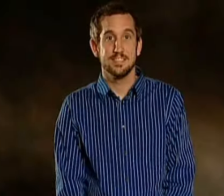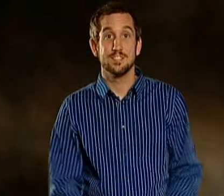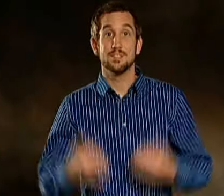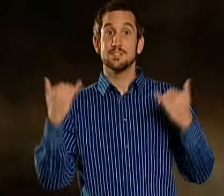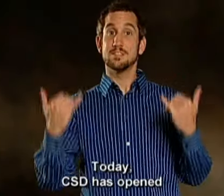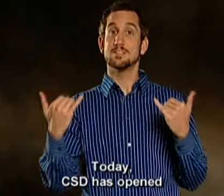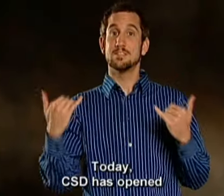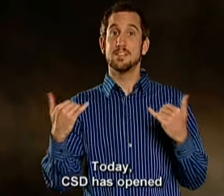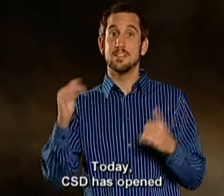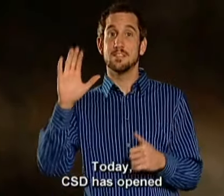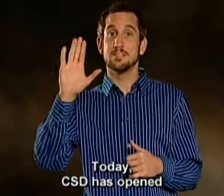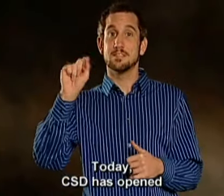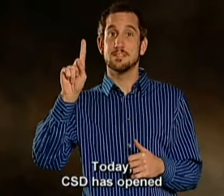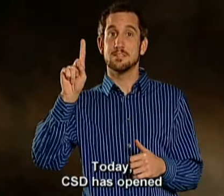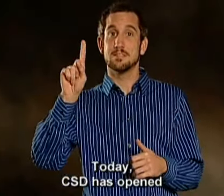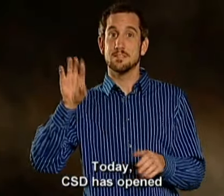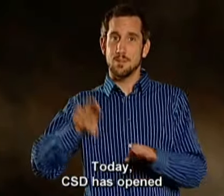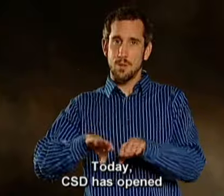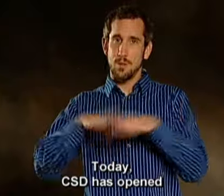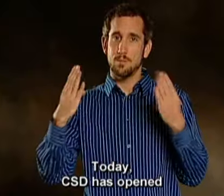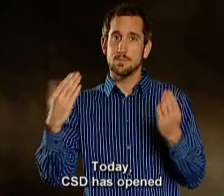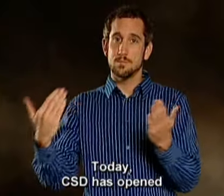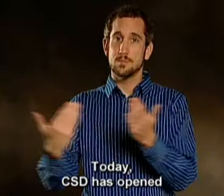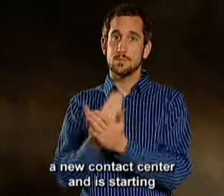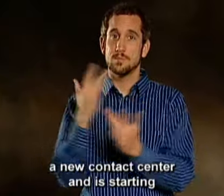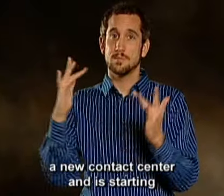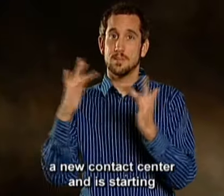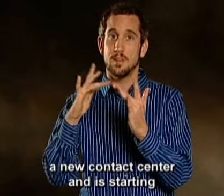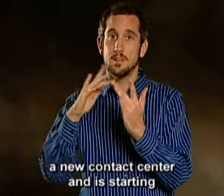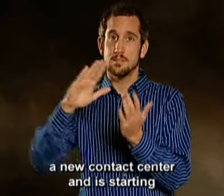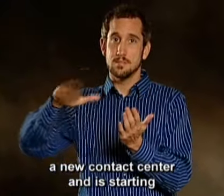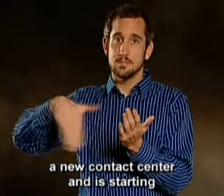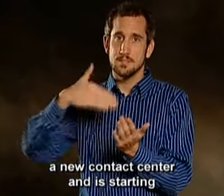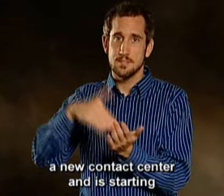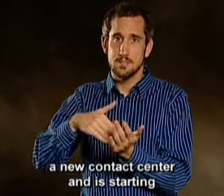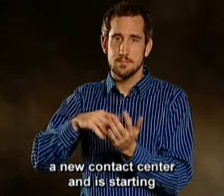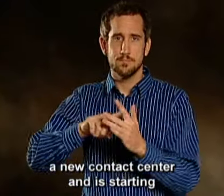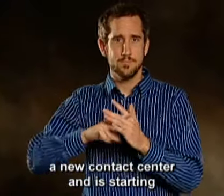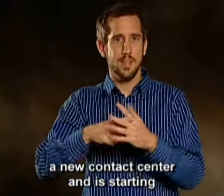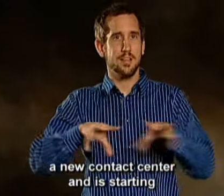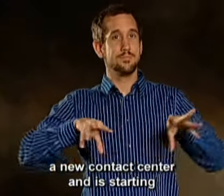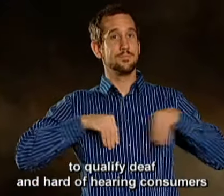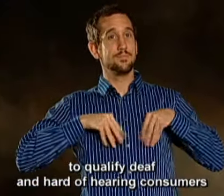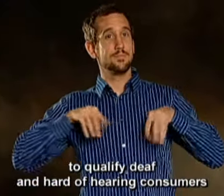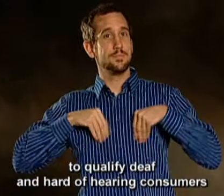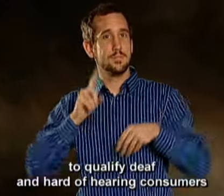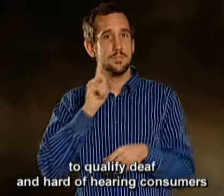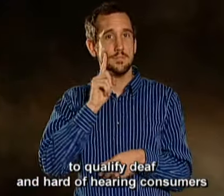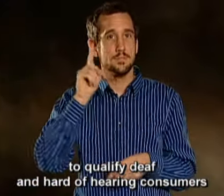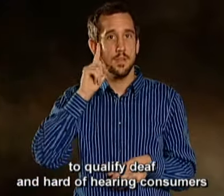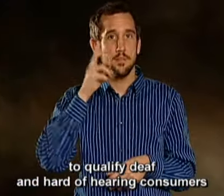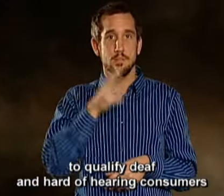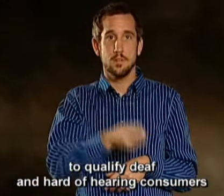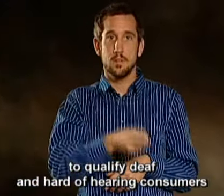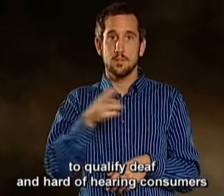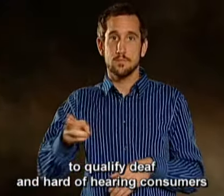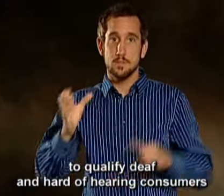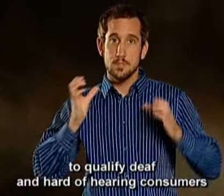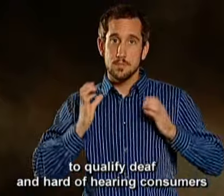Today, CSD has opened a new contact center and is starting to qualify deaf and hard of hearing